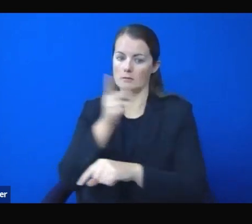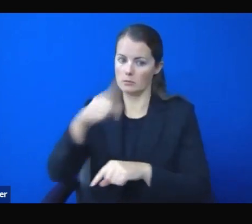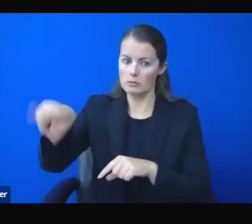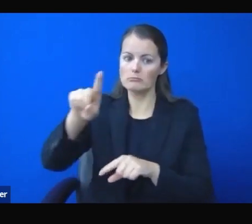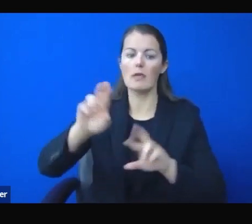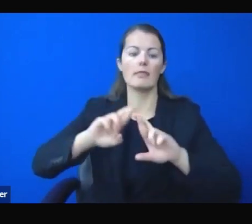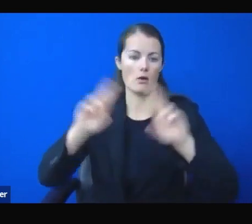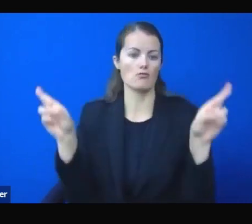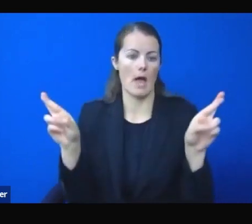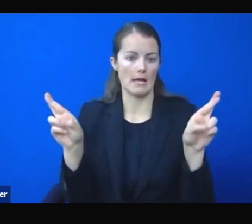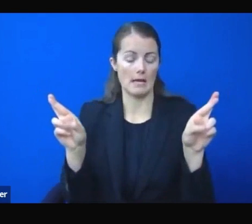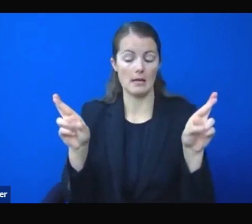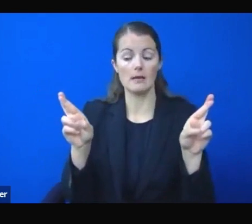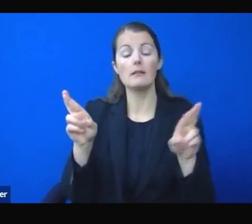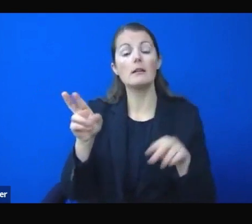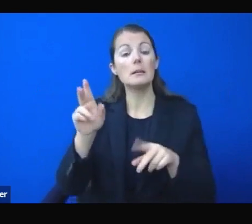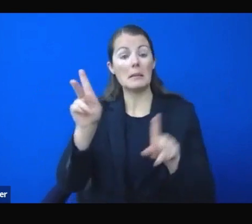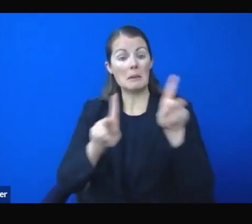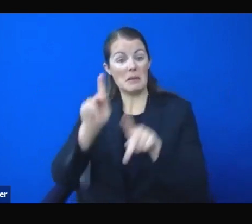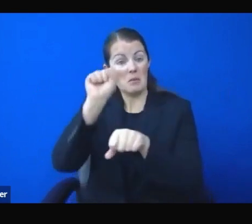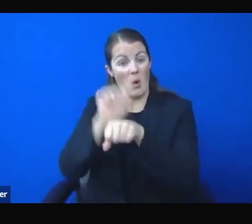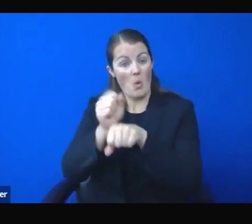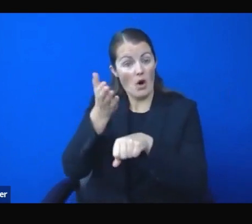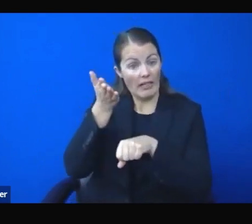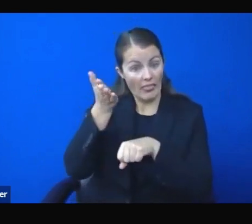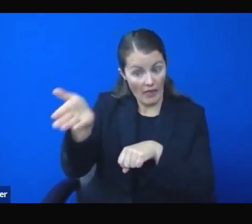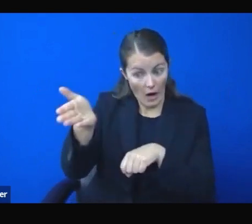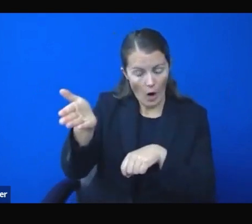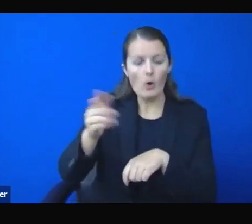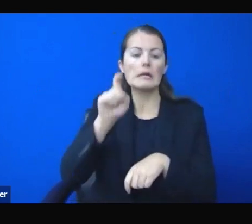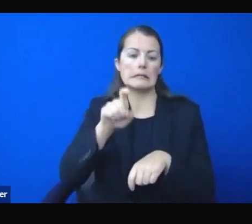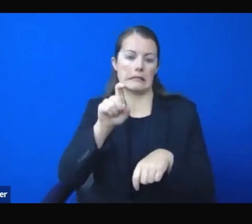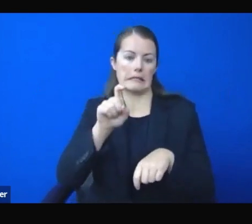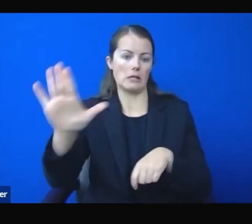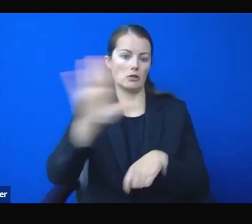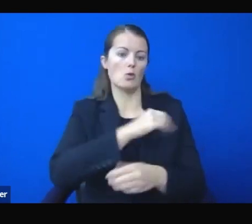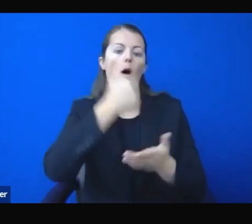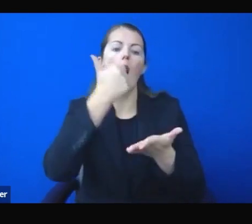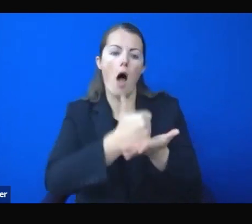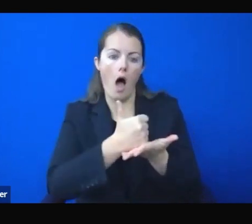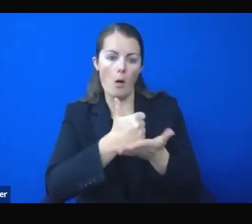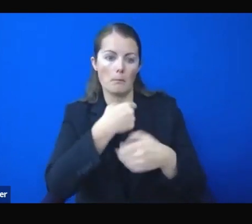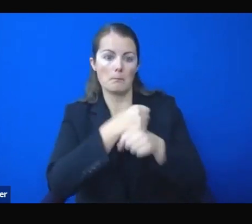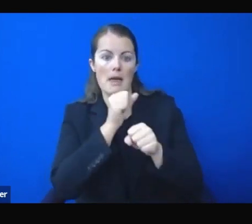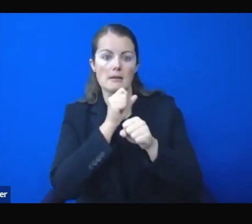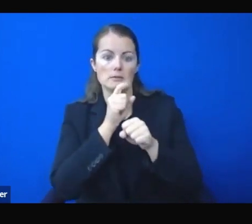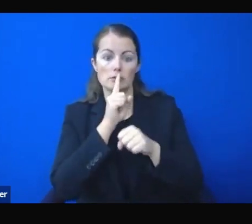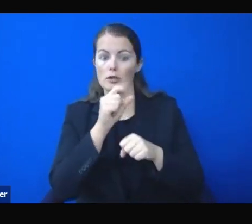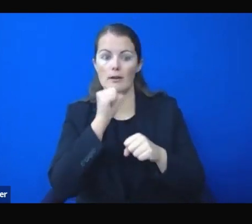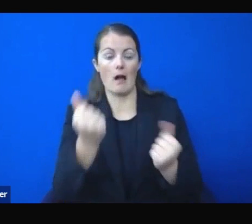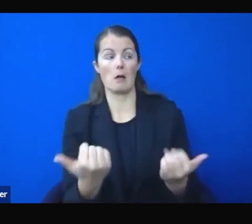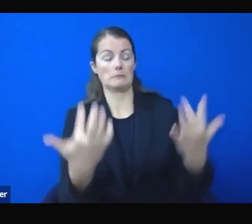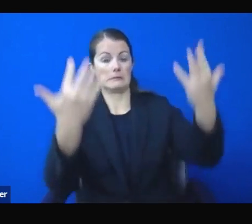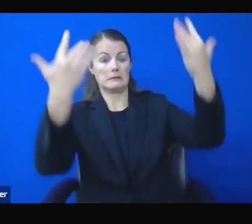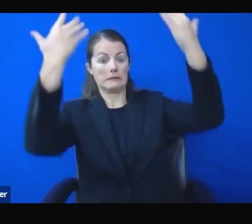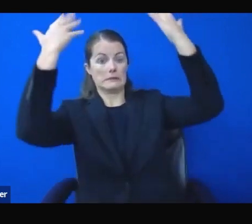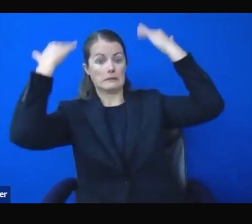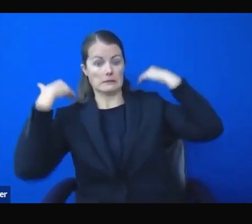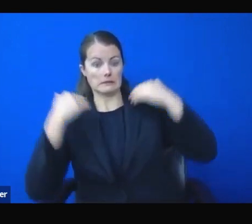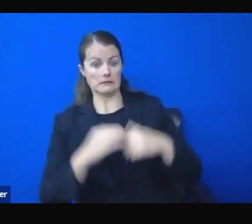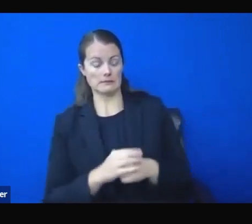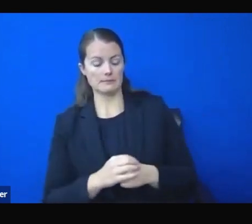They need your help. They deserve your thanks. Most concerningly, COVID deaths are on the rise.